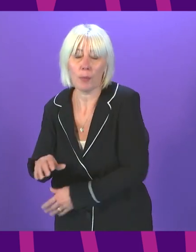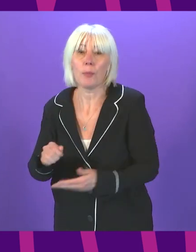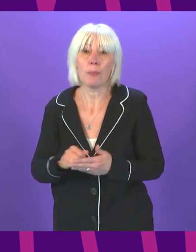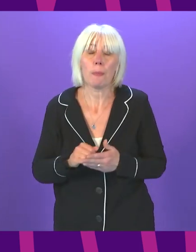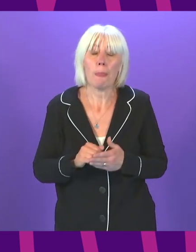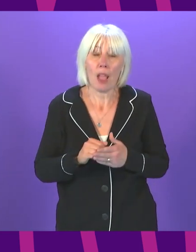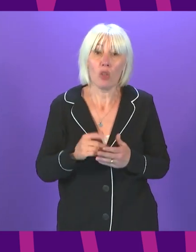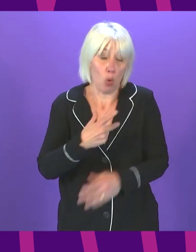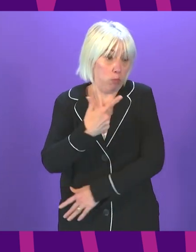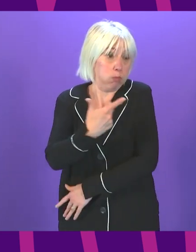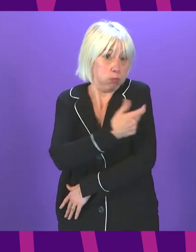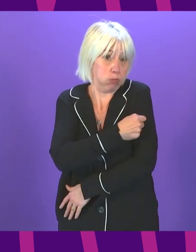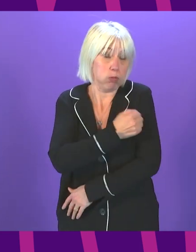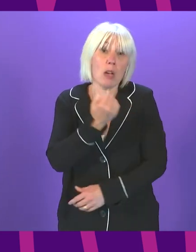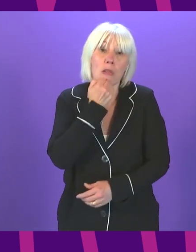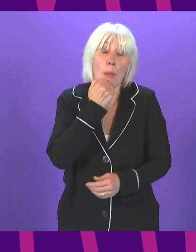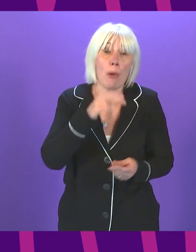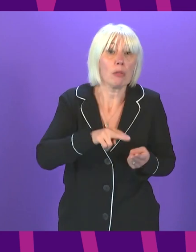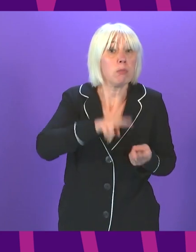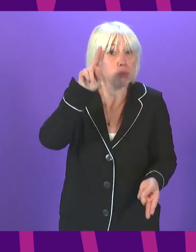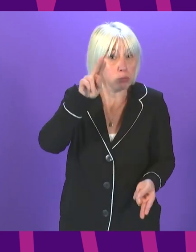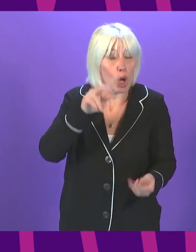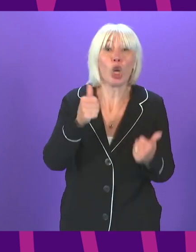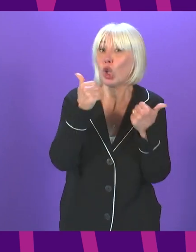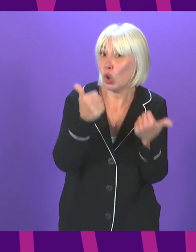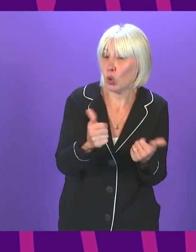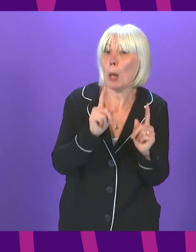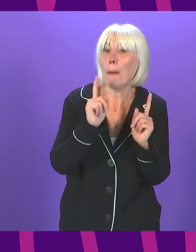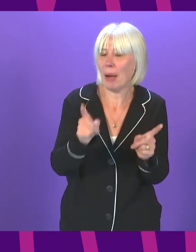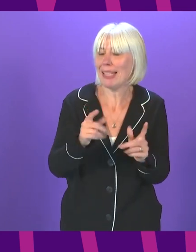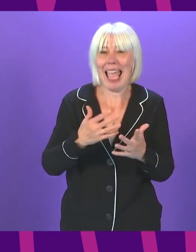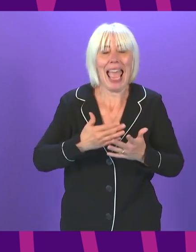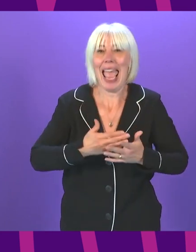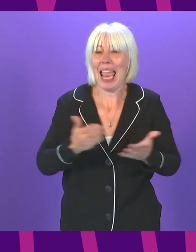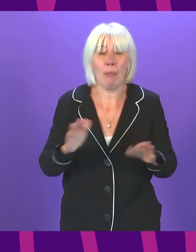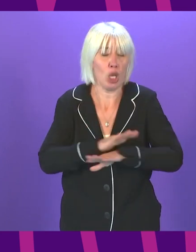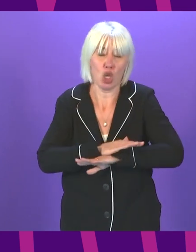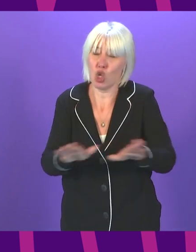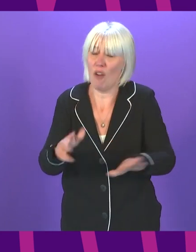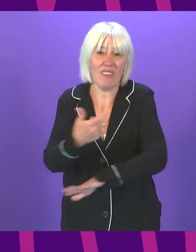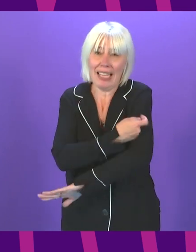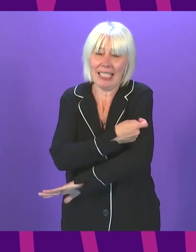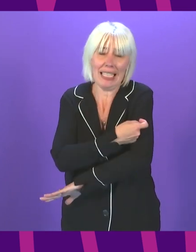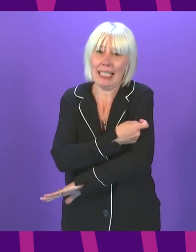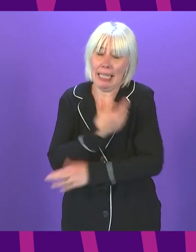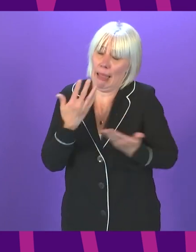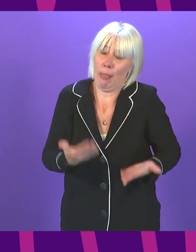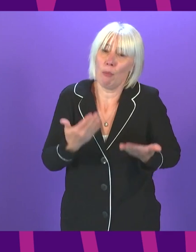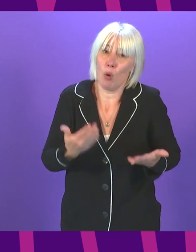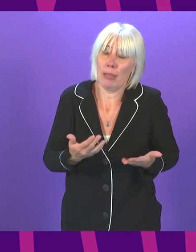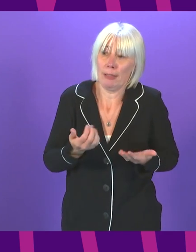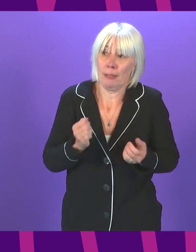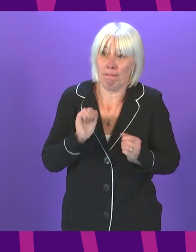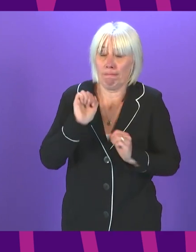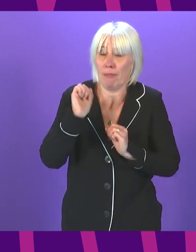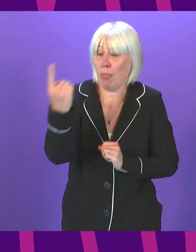for vaccination and that is a good thing, but we know that anybody who is not vaccinated right now is posing